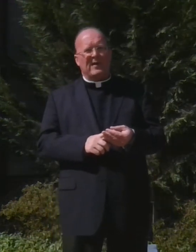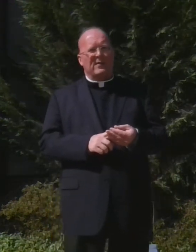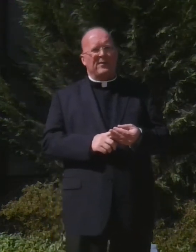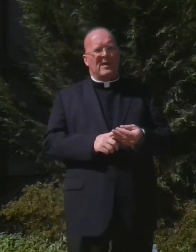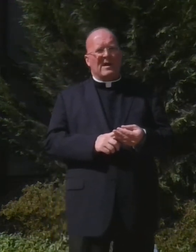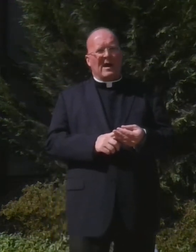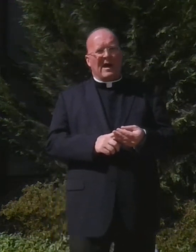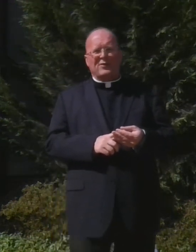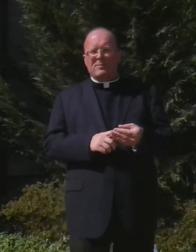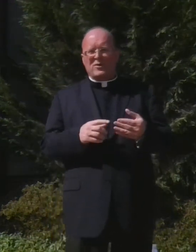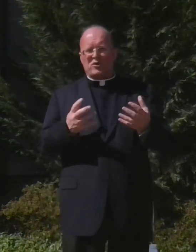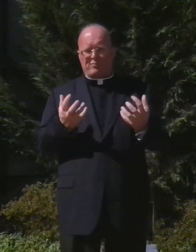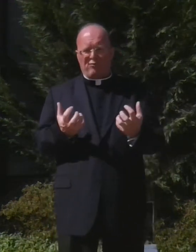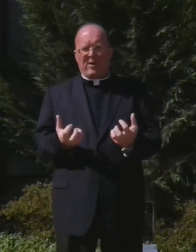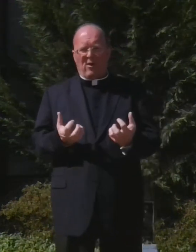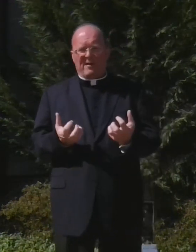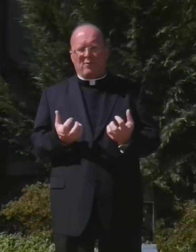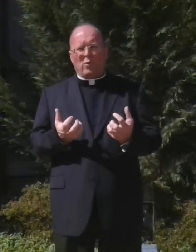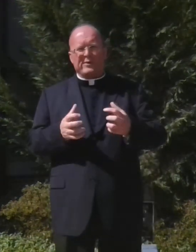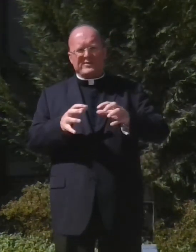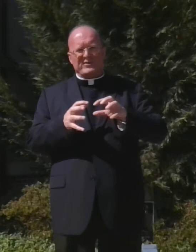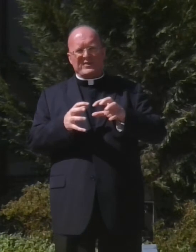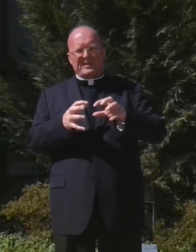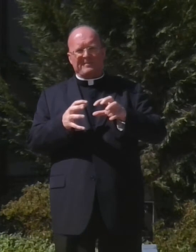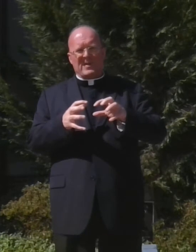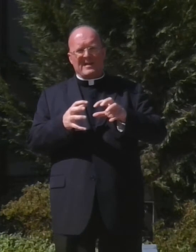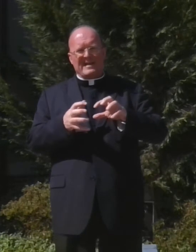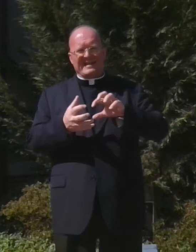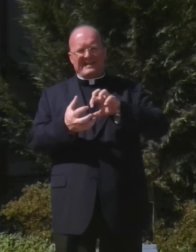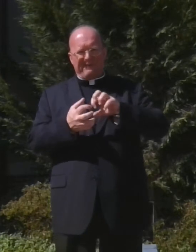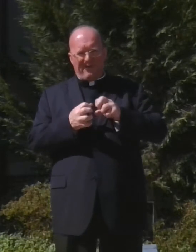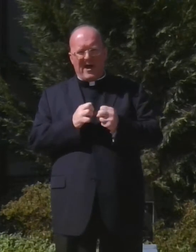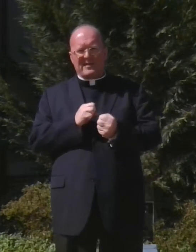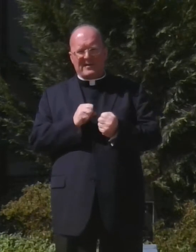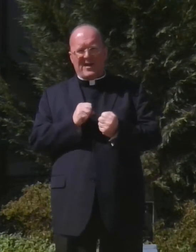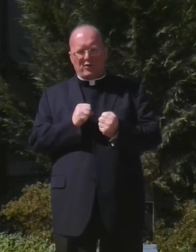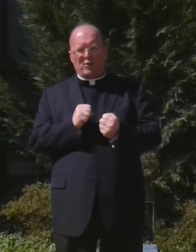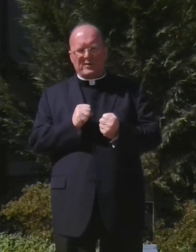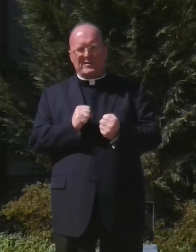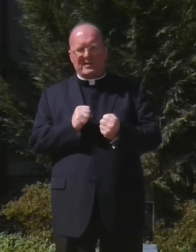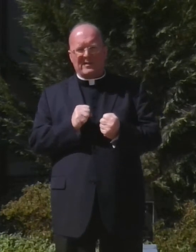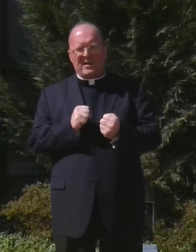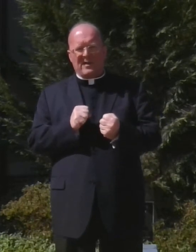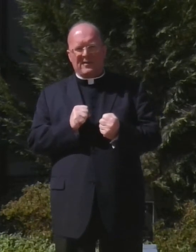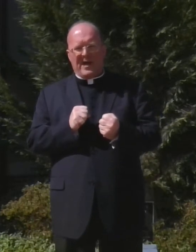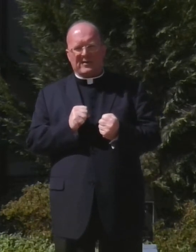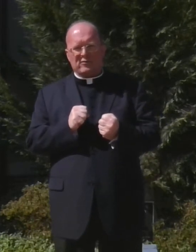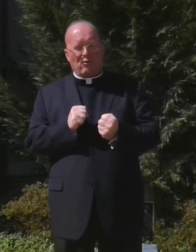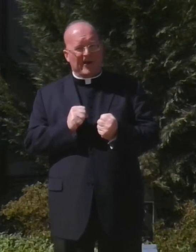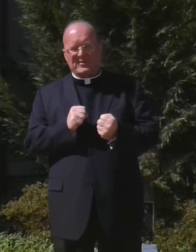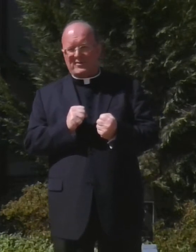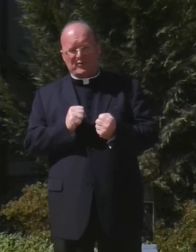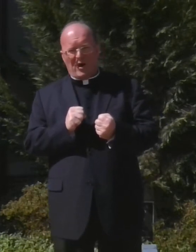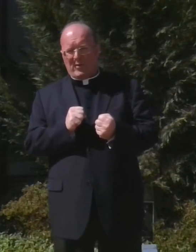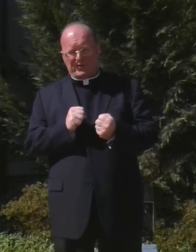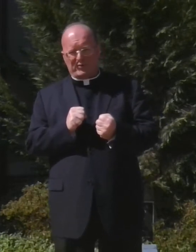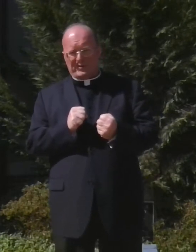faith, a diminished prayer life. Where is sin defining that unity that Christ does not want us to